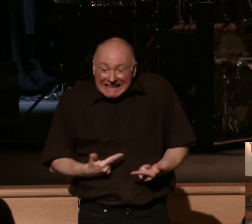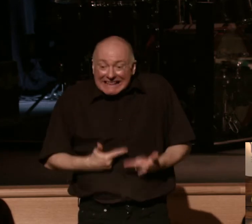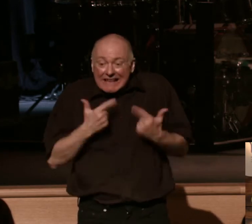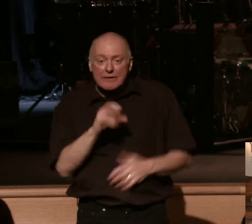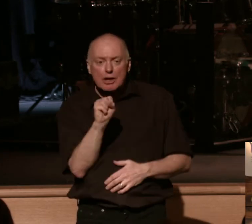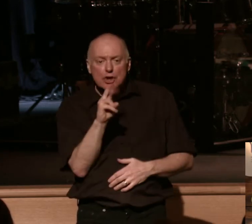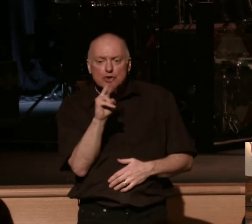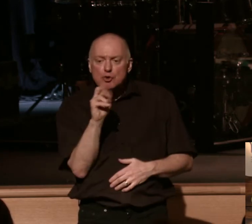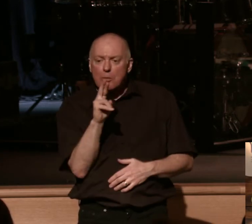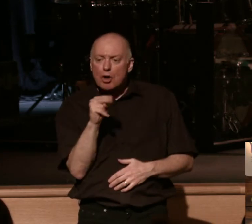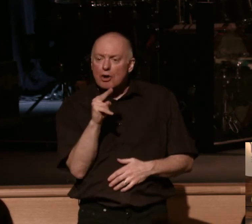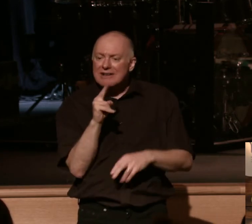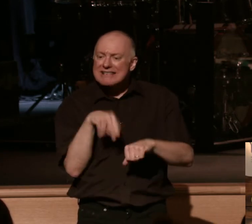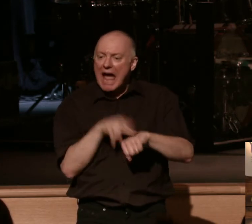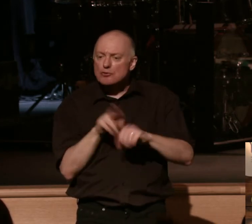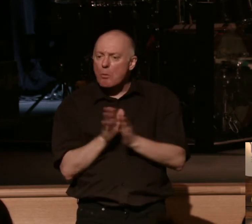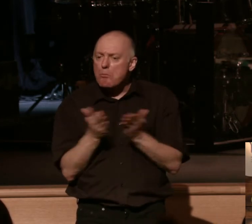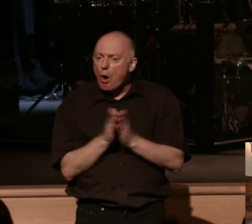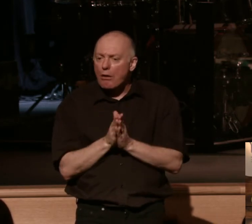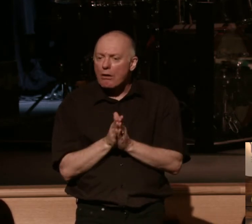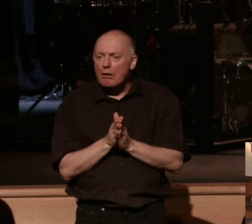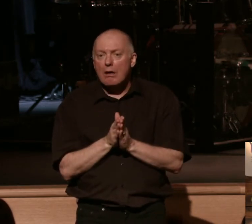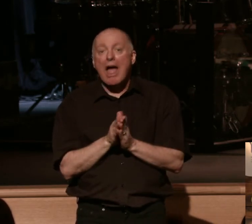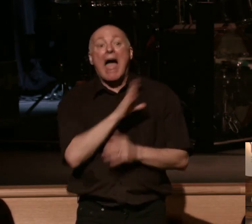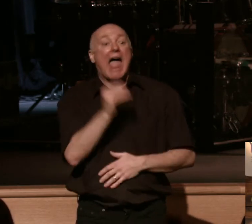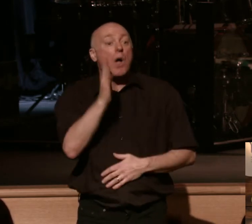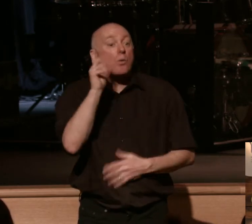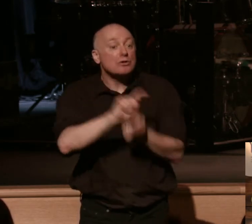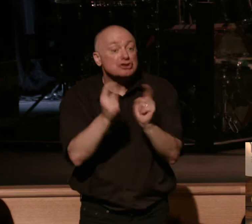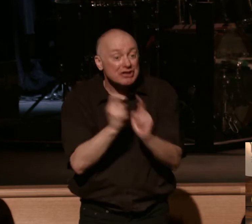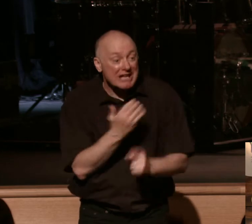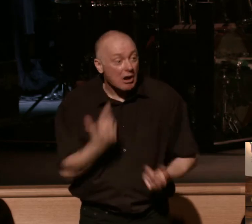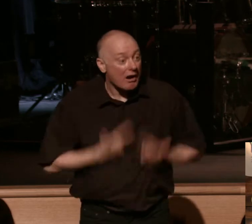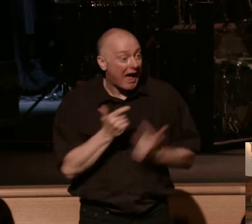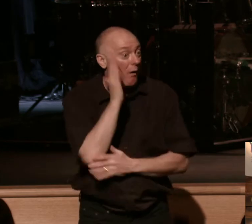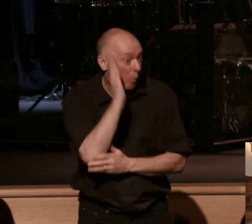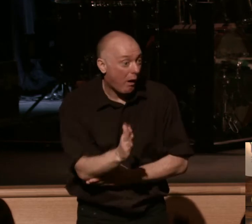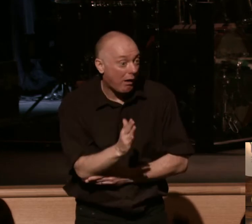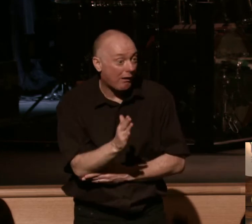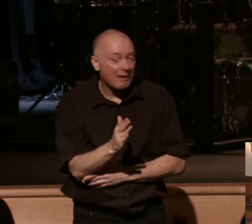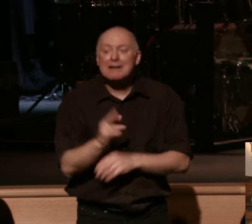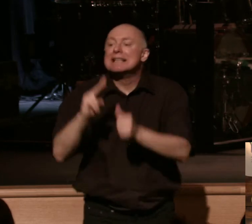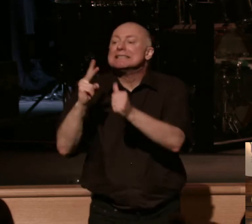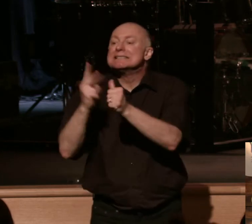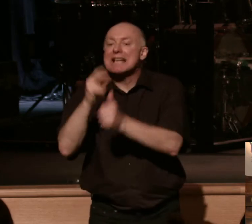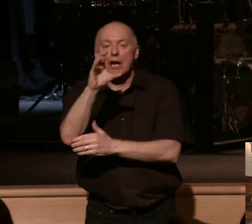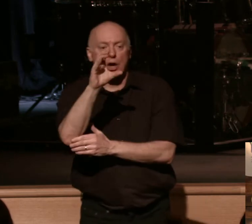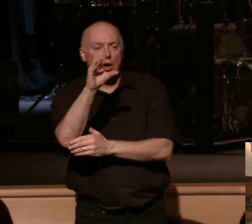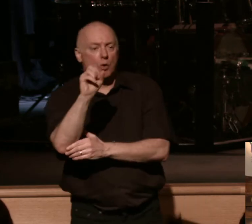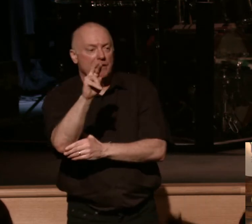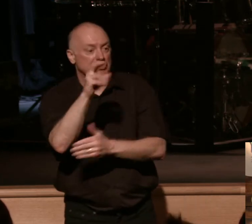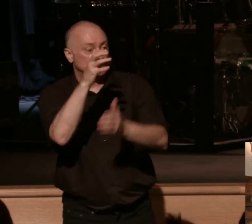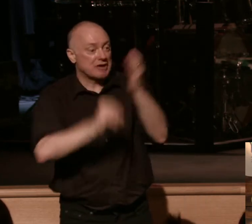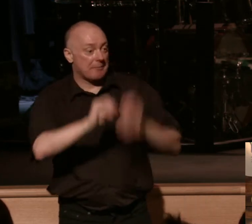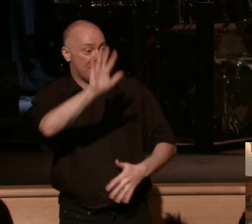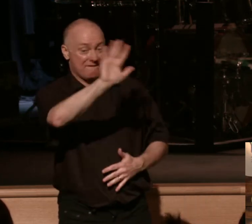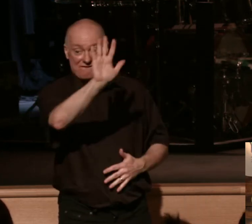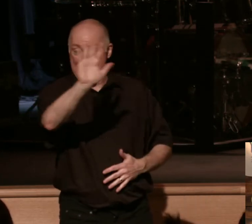God-inspired book that changes our lives. And as we turn to 2 Corinthians five, we begin this